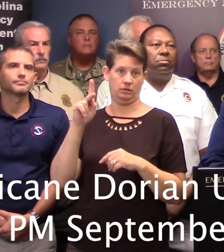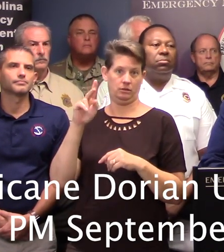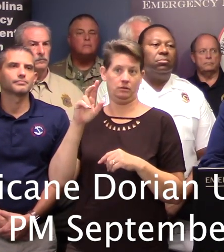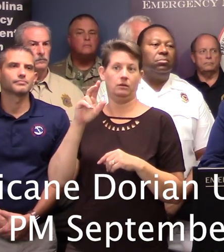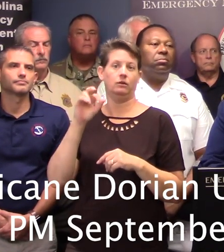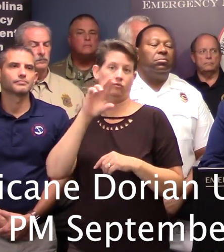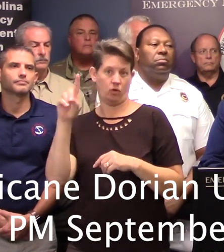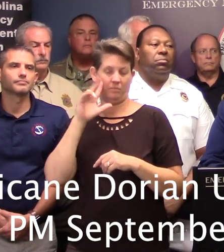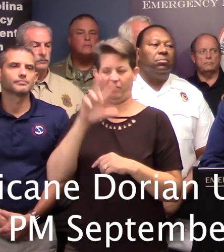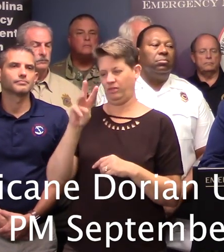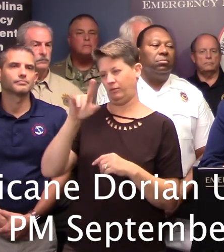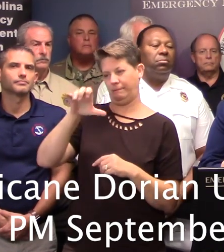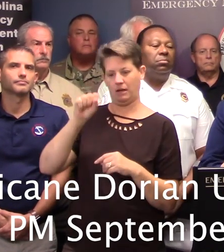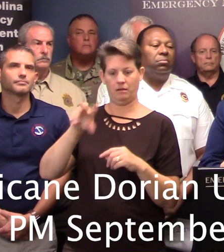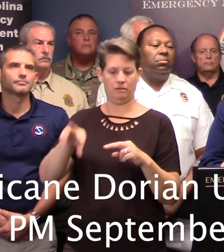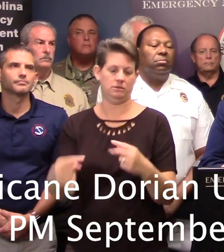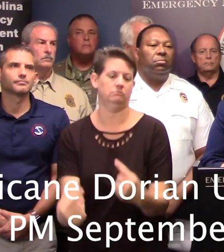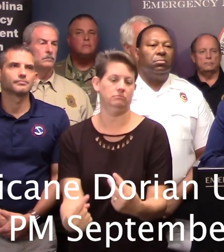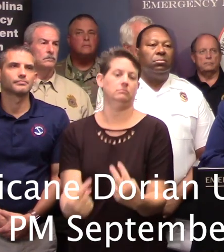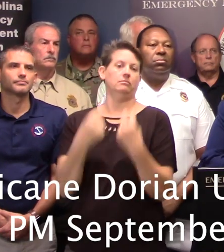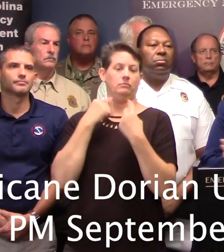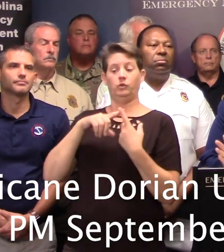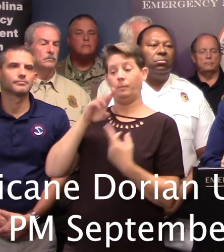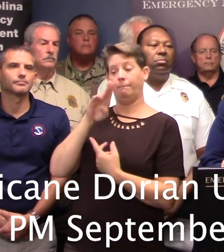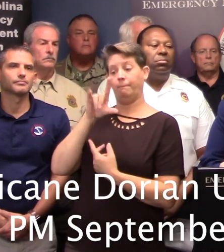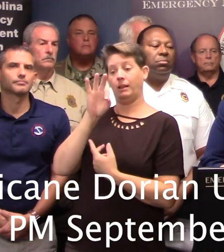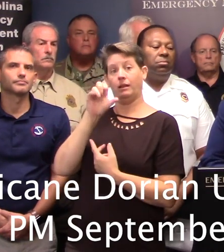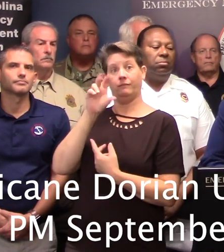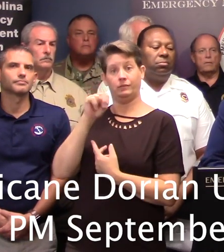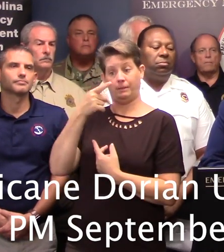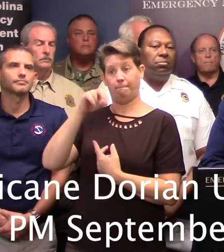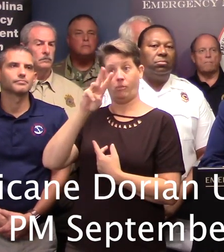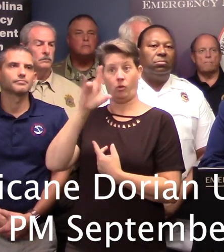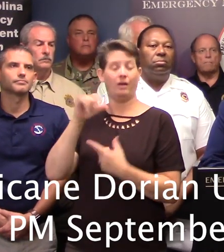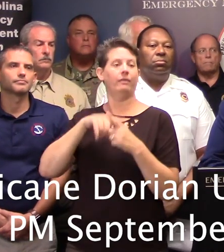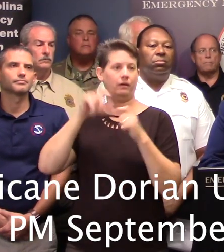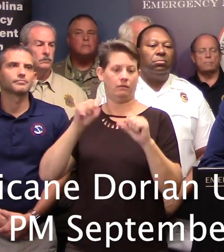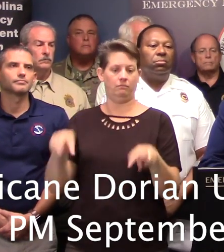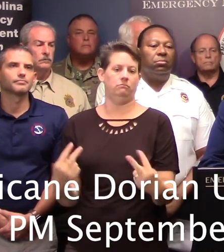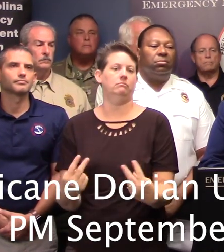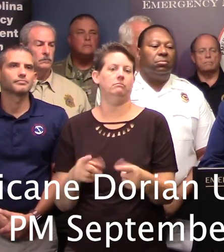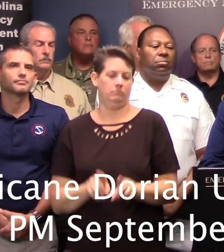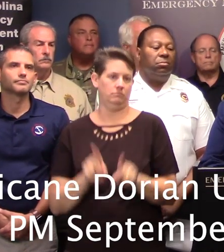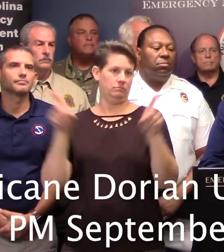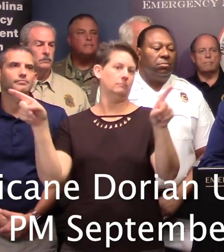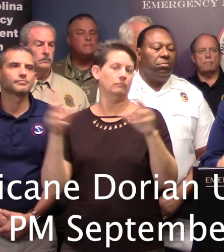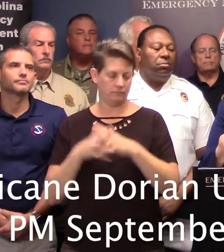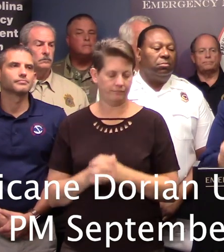miles, to get the traffic to the Bluffton Parkway so the traffic can separate and go two different directions at that point in time.